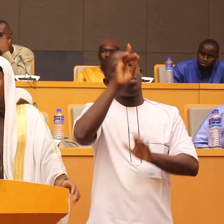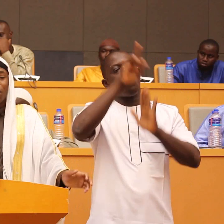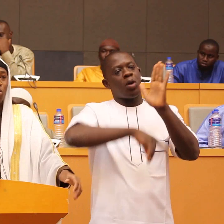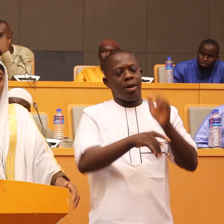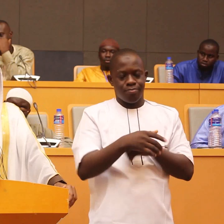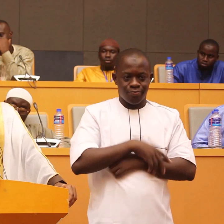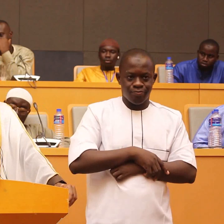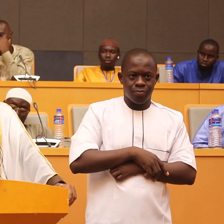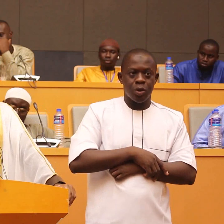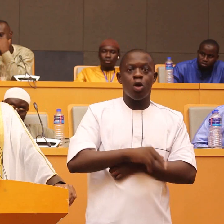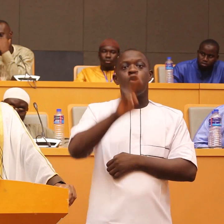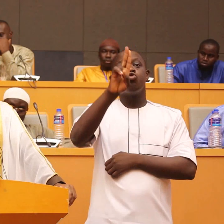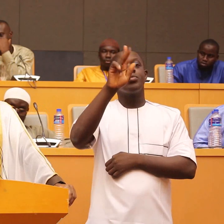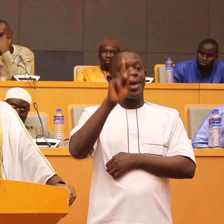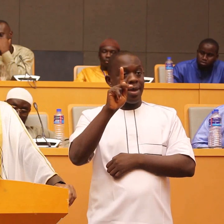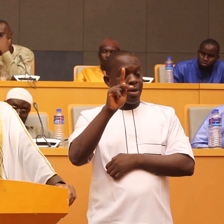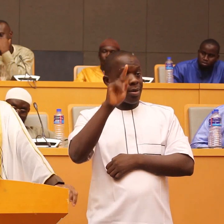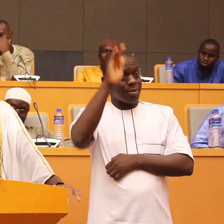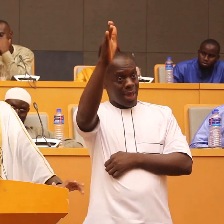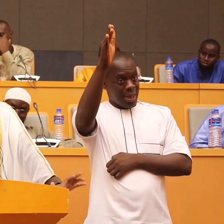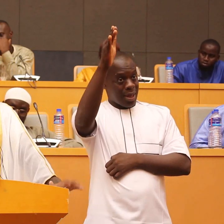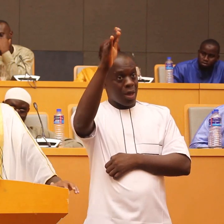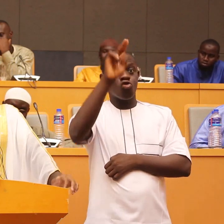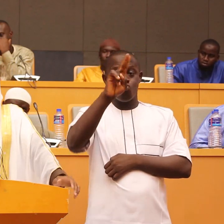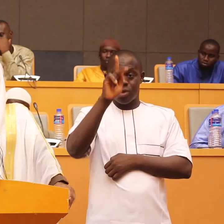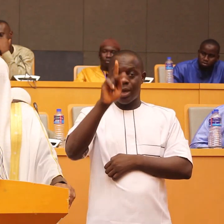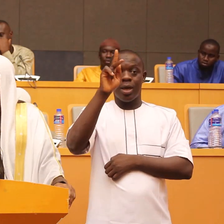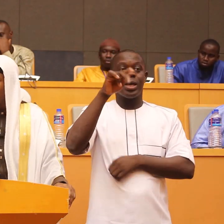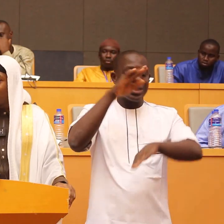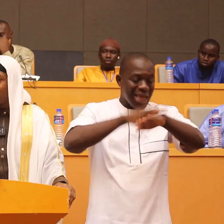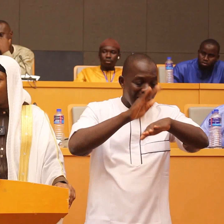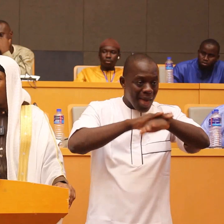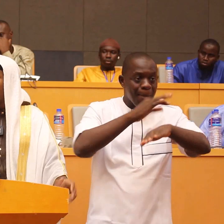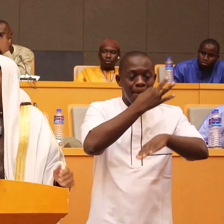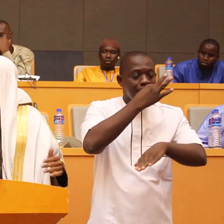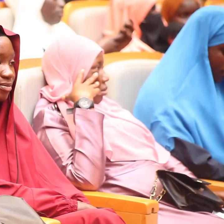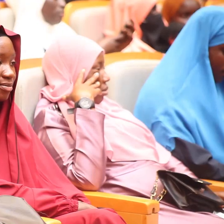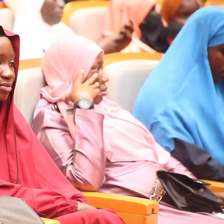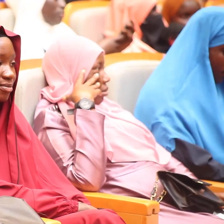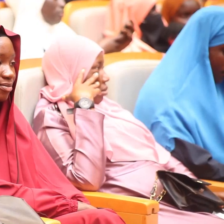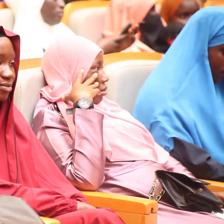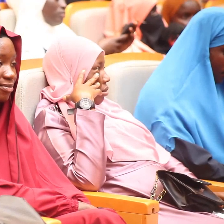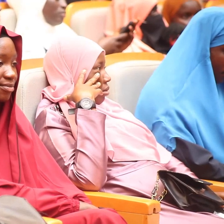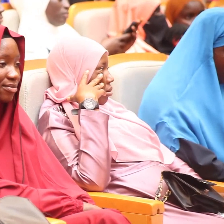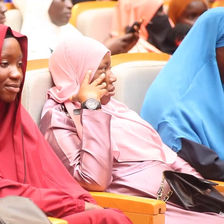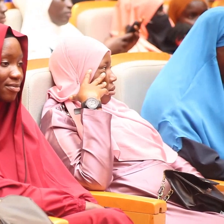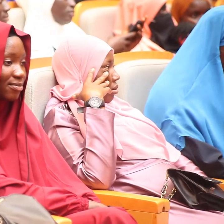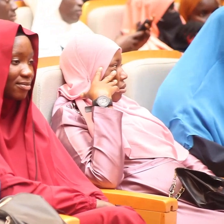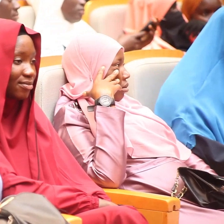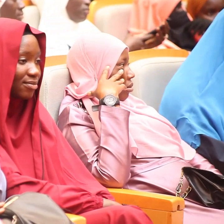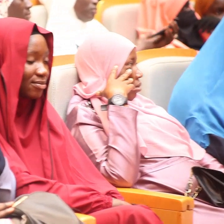in the UK subhanallah I wish you are there in Ramadan when they start making fundraising